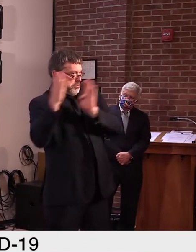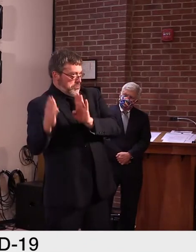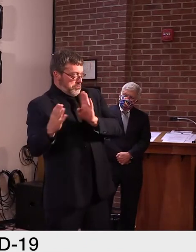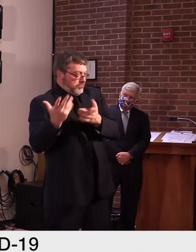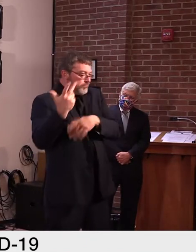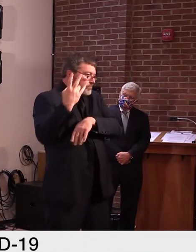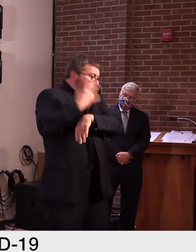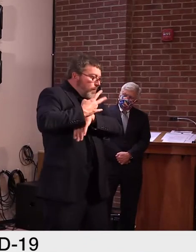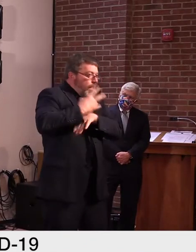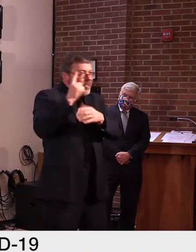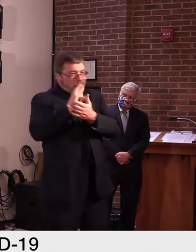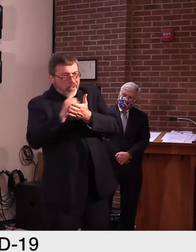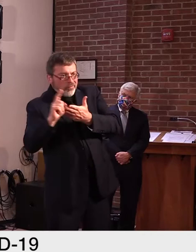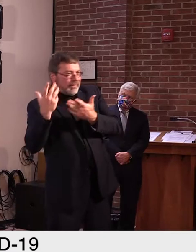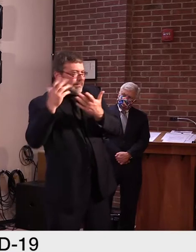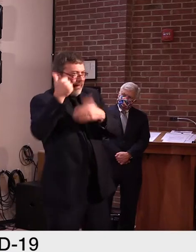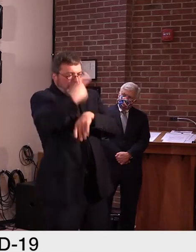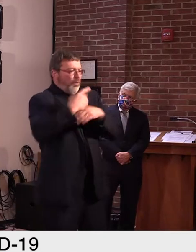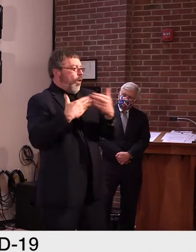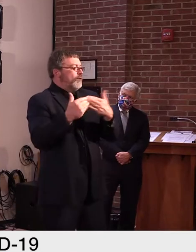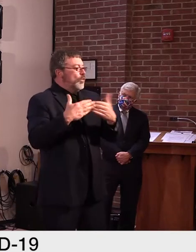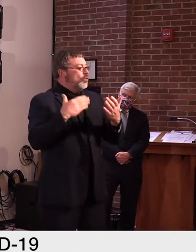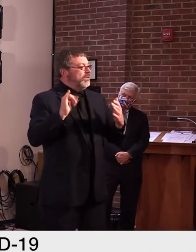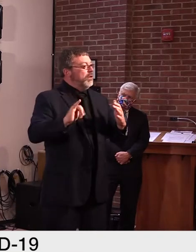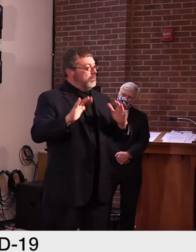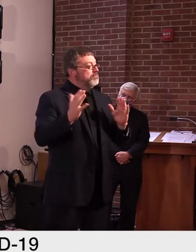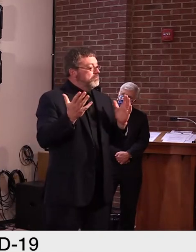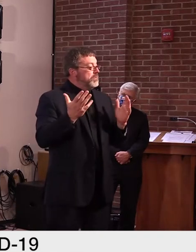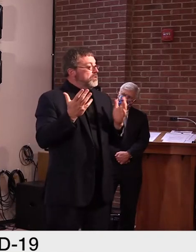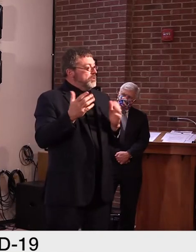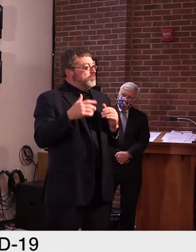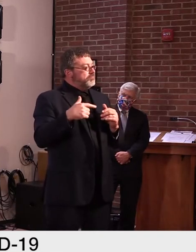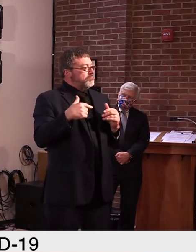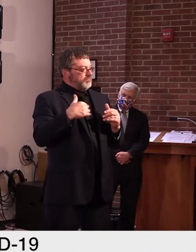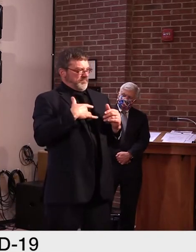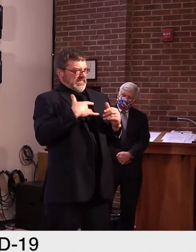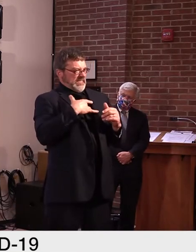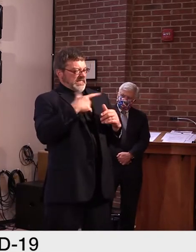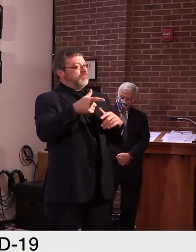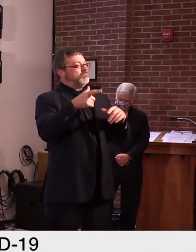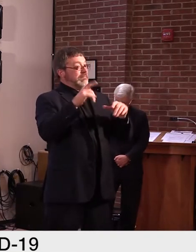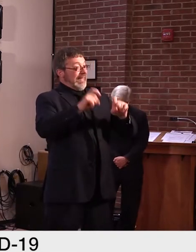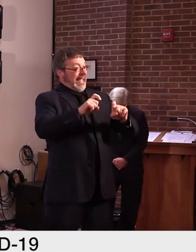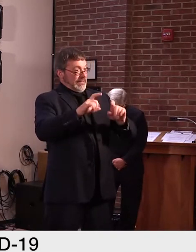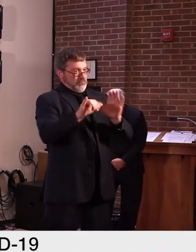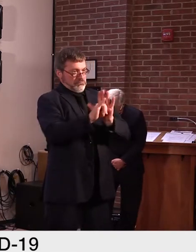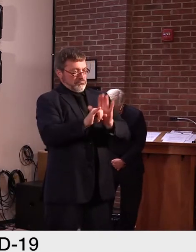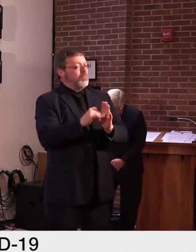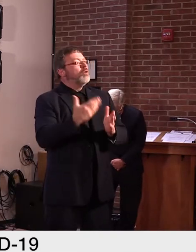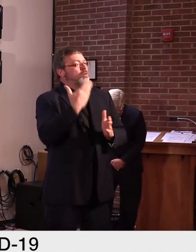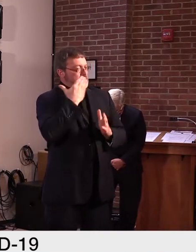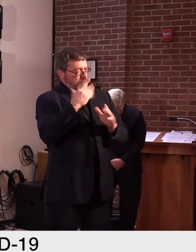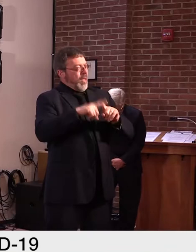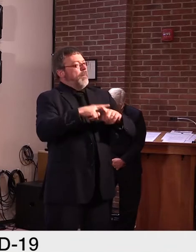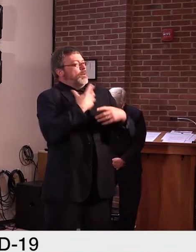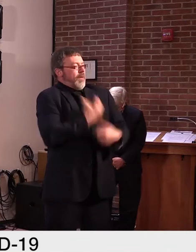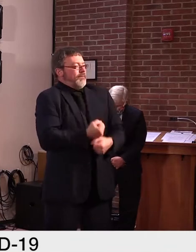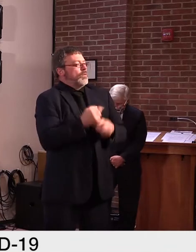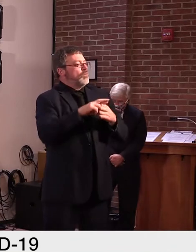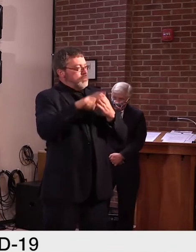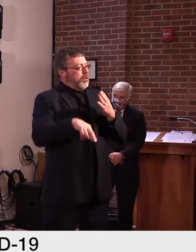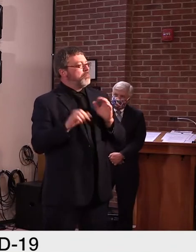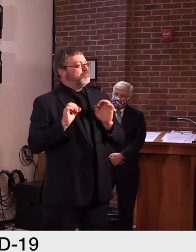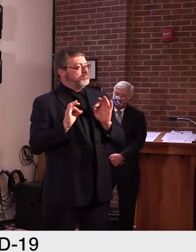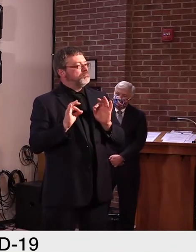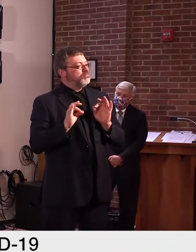of using those tools in these settings. So that's the kind of, um, feedback I want to get back from not only the